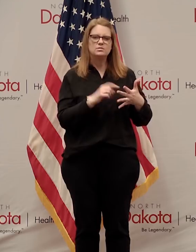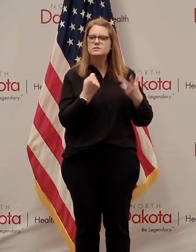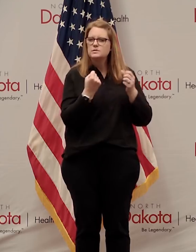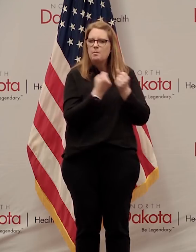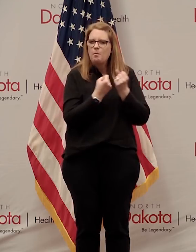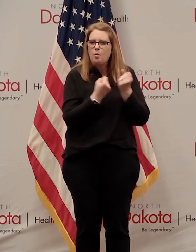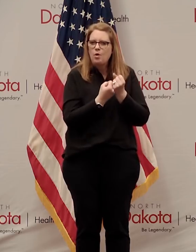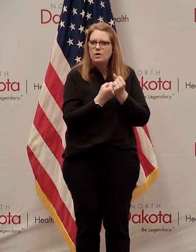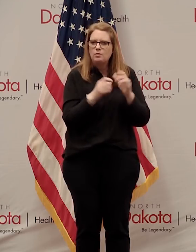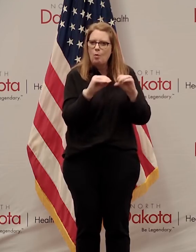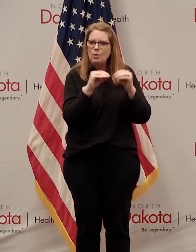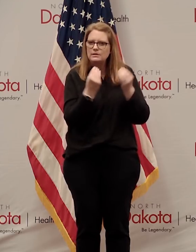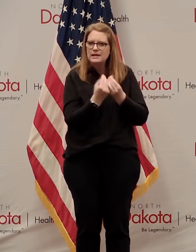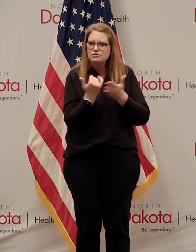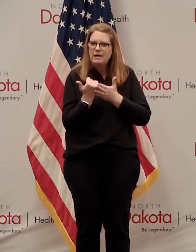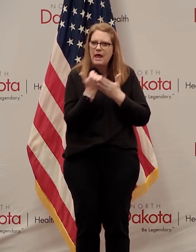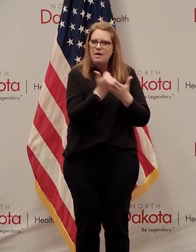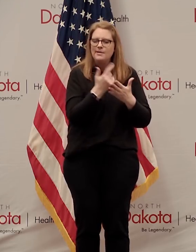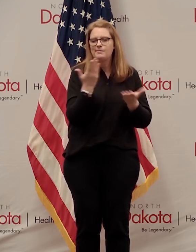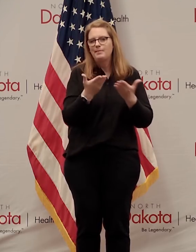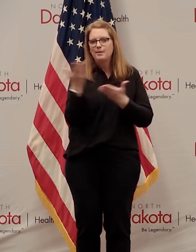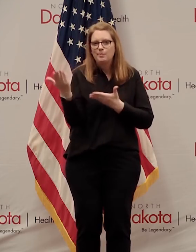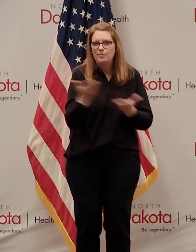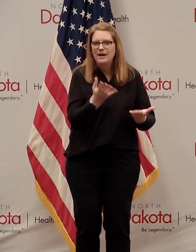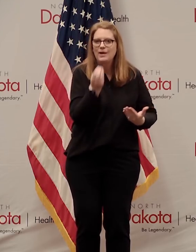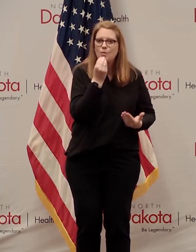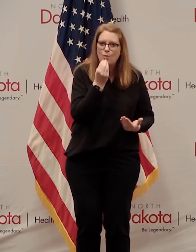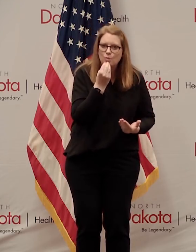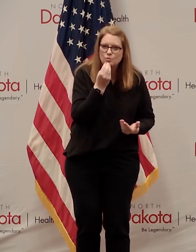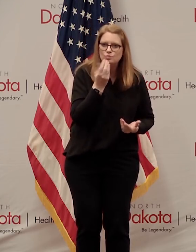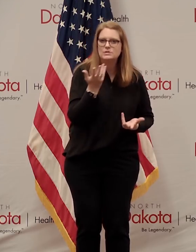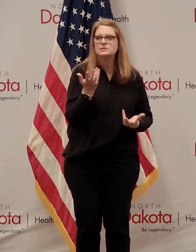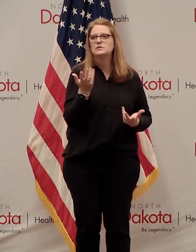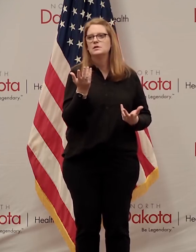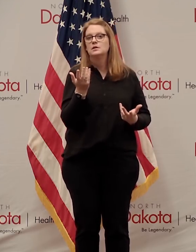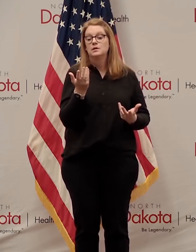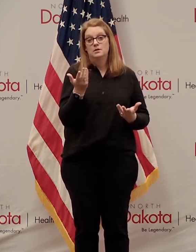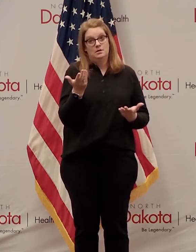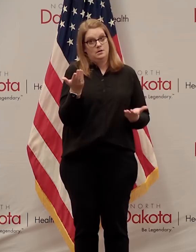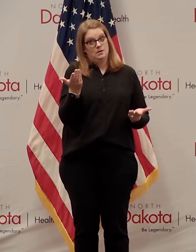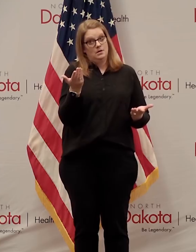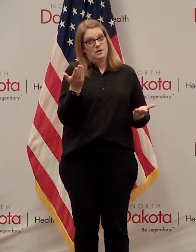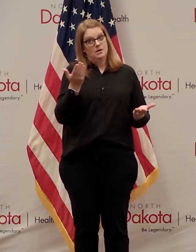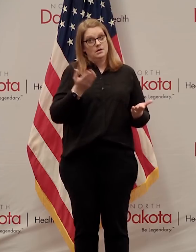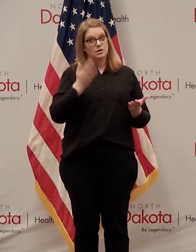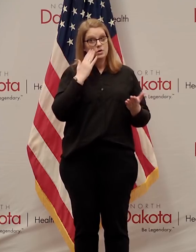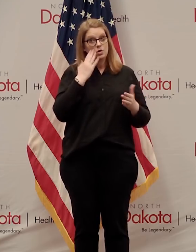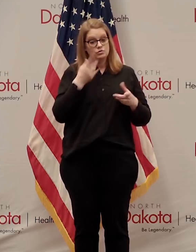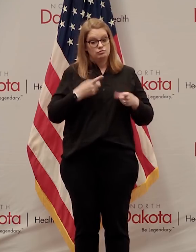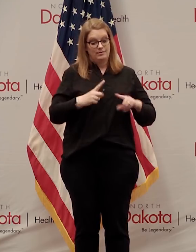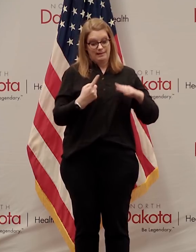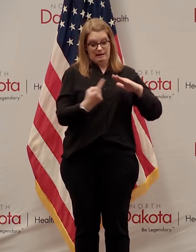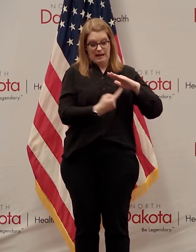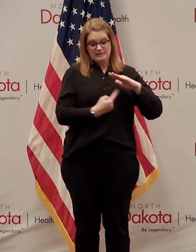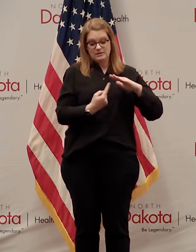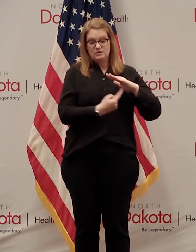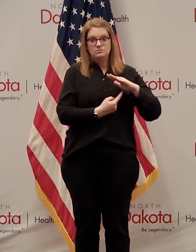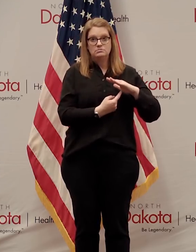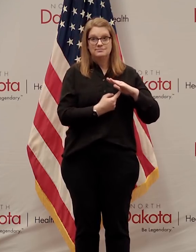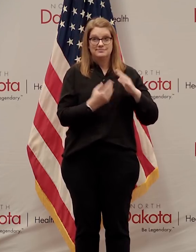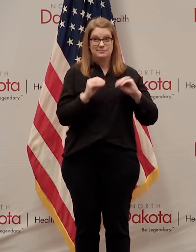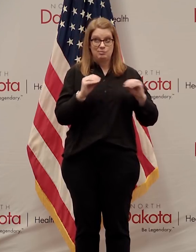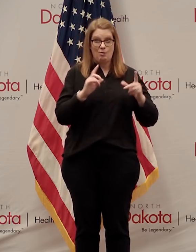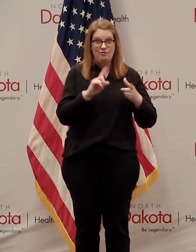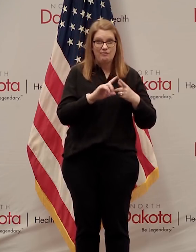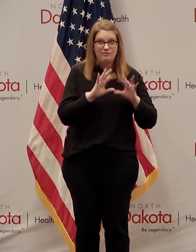organizations to might to do things like deliver groceries to people who may be during this isolation period that don't have family members